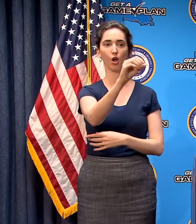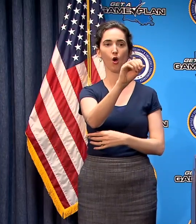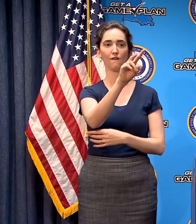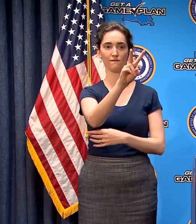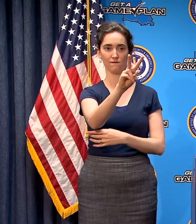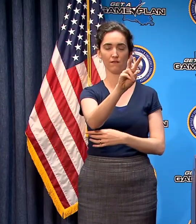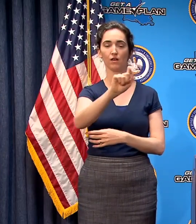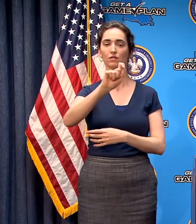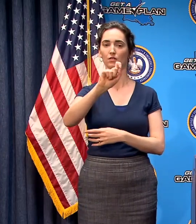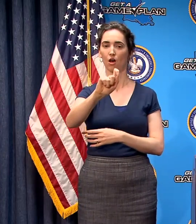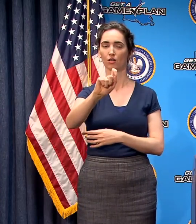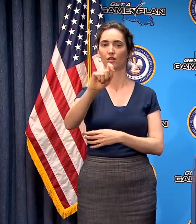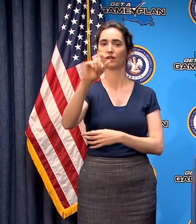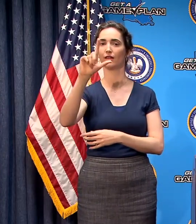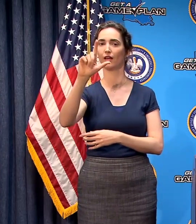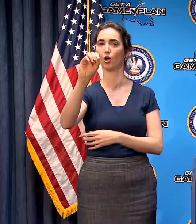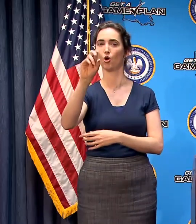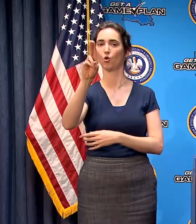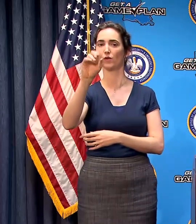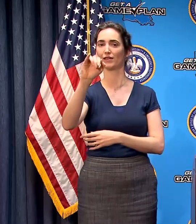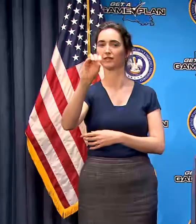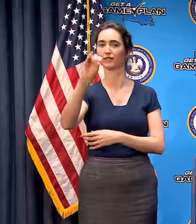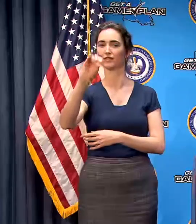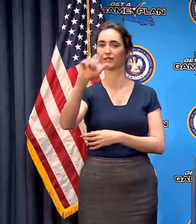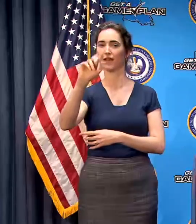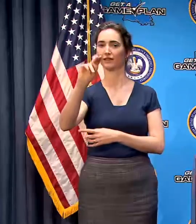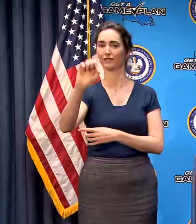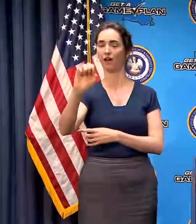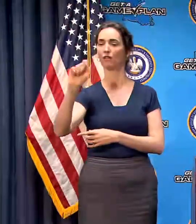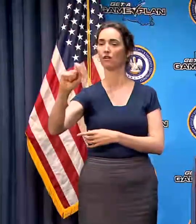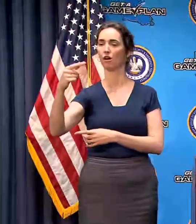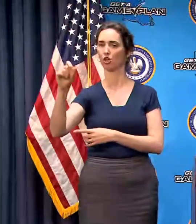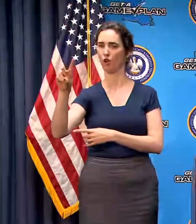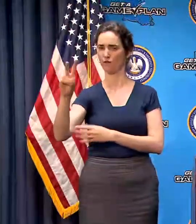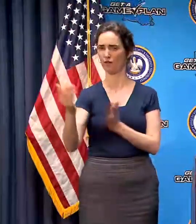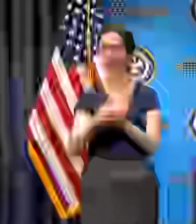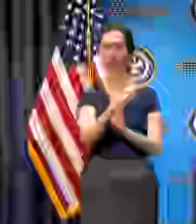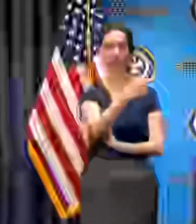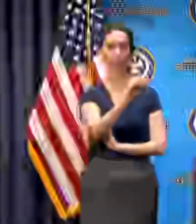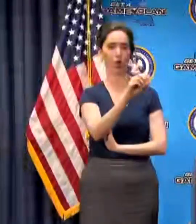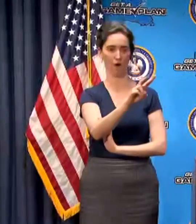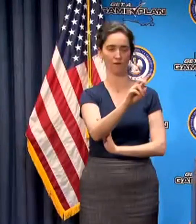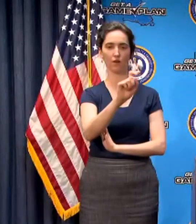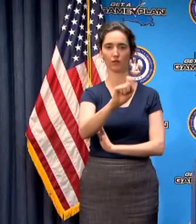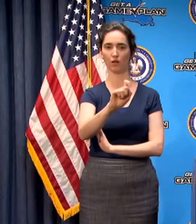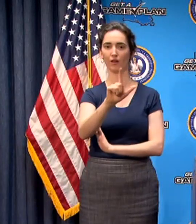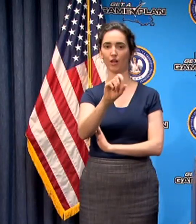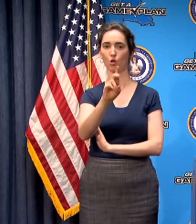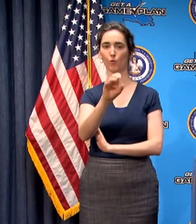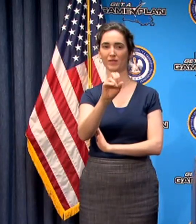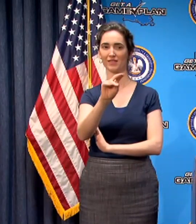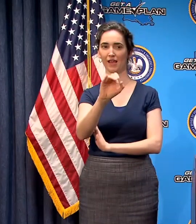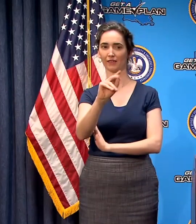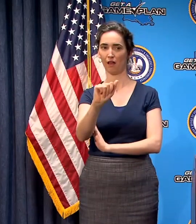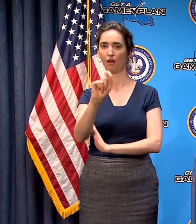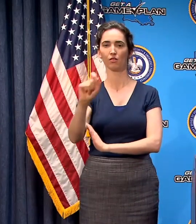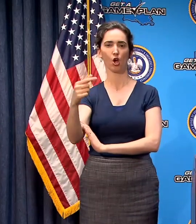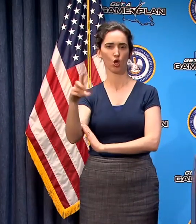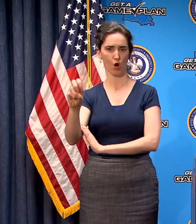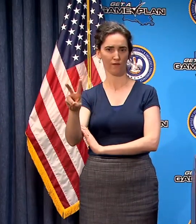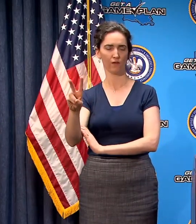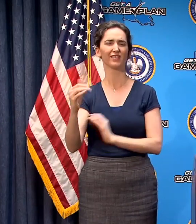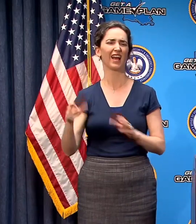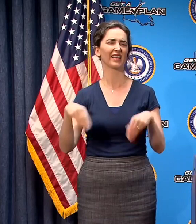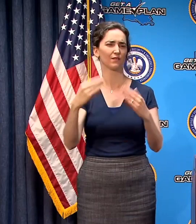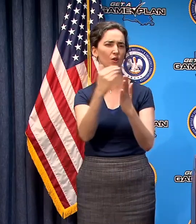.louisiana.gov gov.louisiana.gov however the following non-essential businesses shall be closed to the